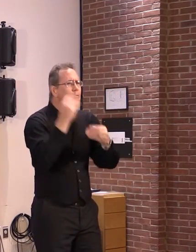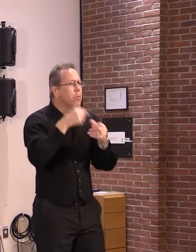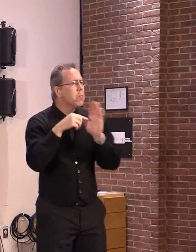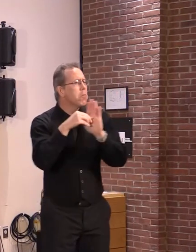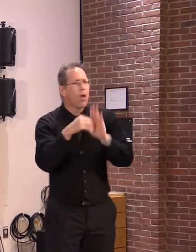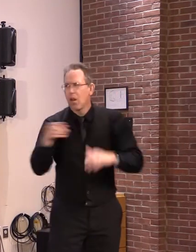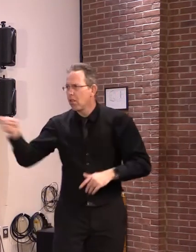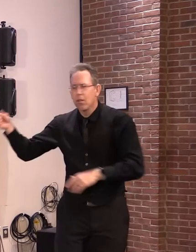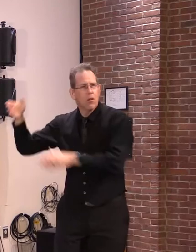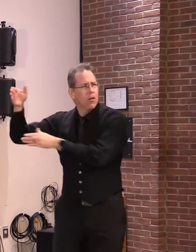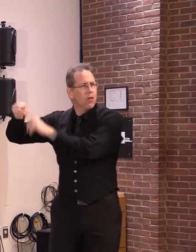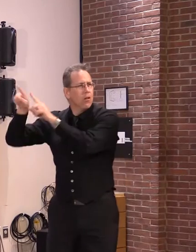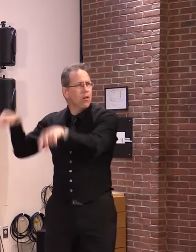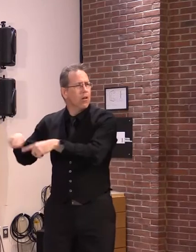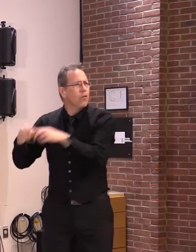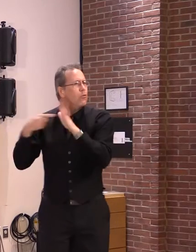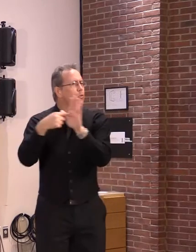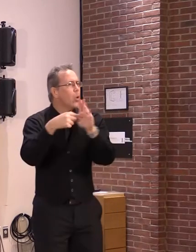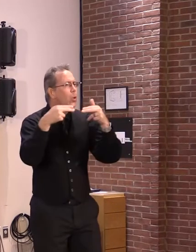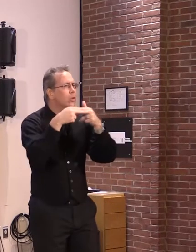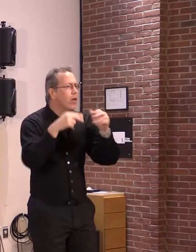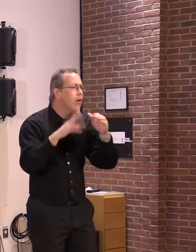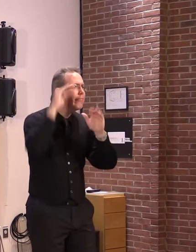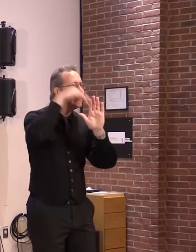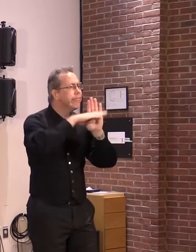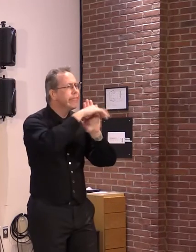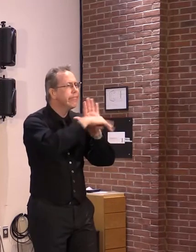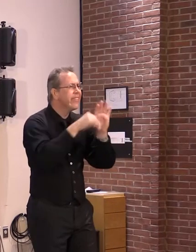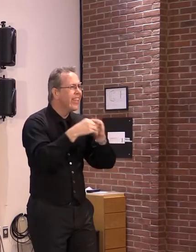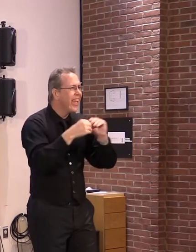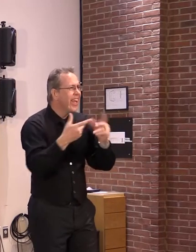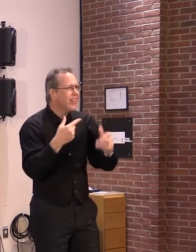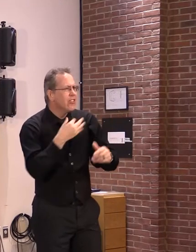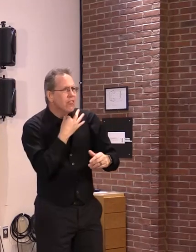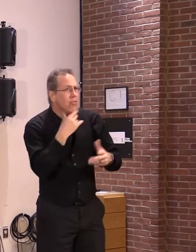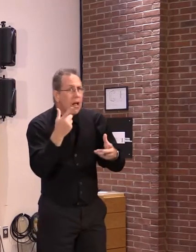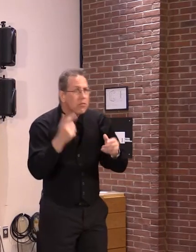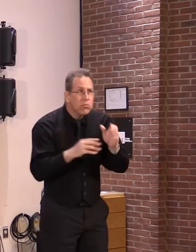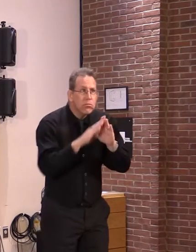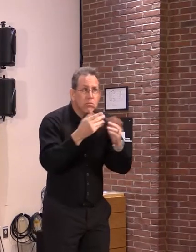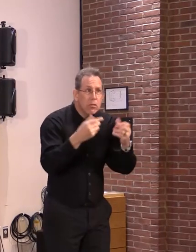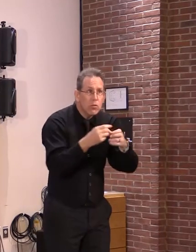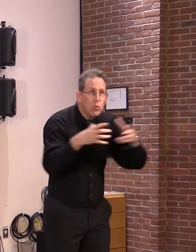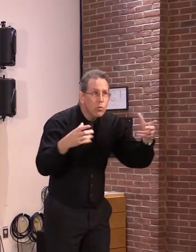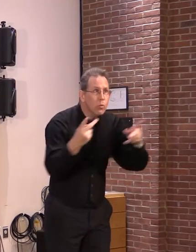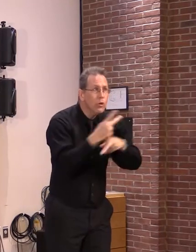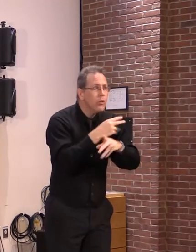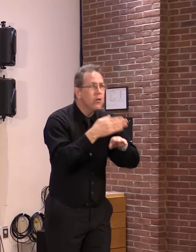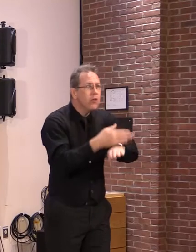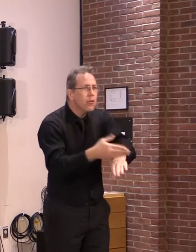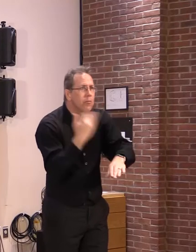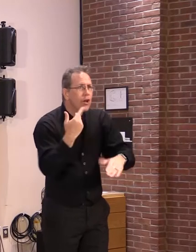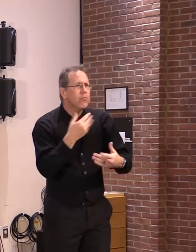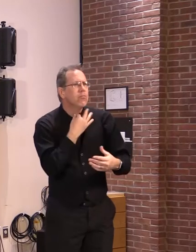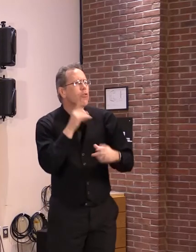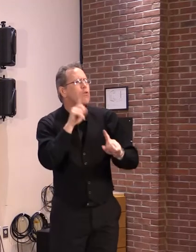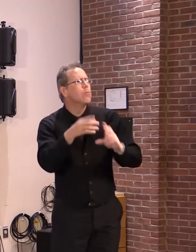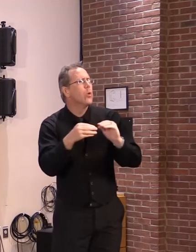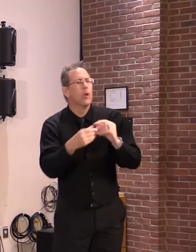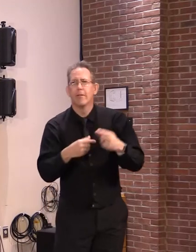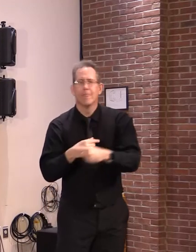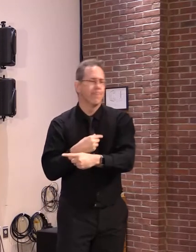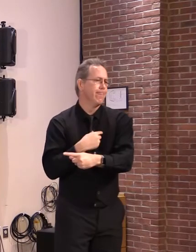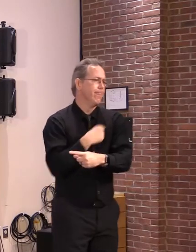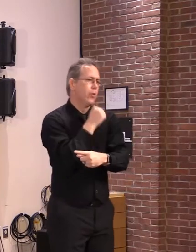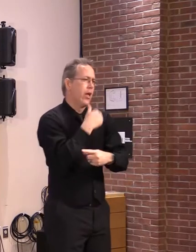is that also kind of phased out? Yes, so they are not on the call today. And as you know, there was a transition